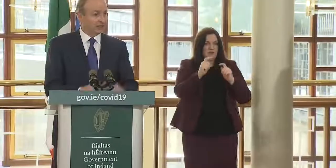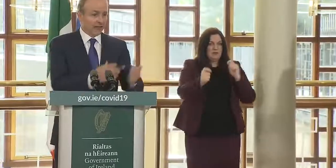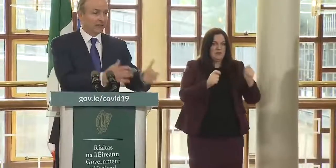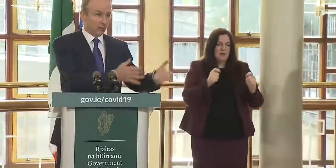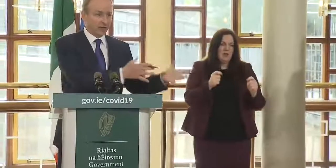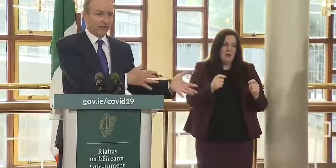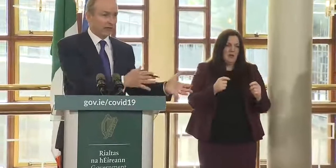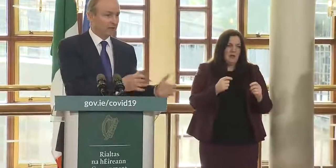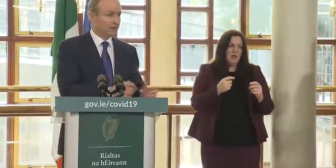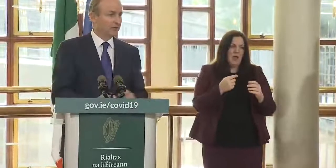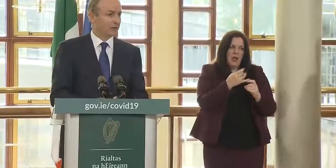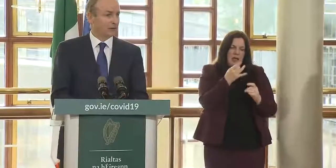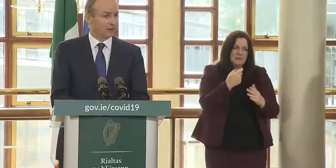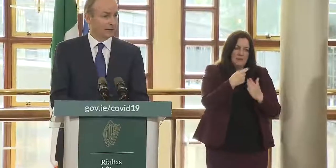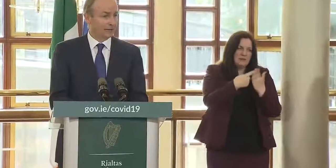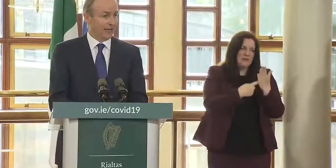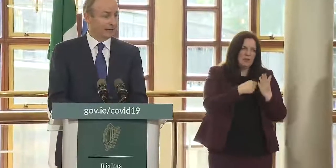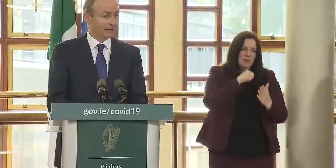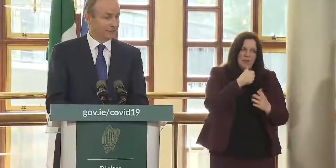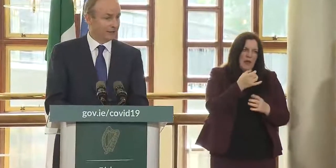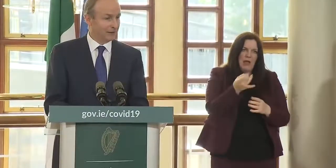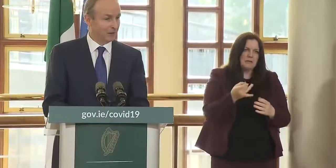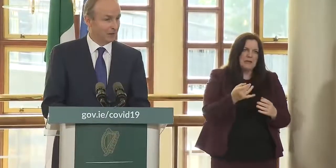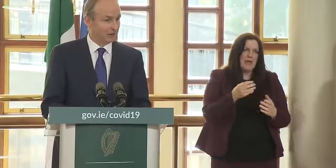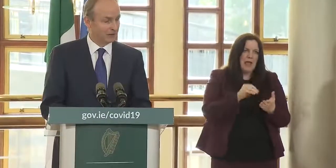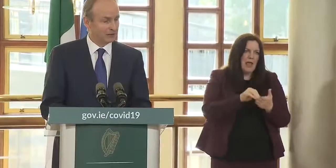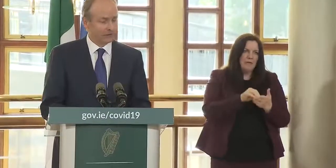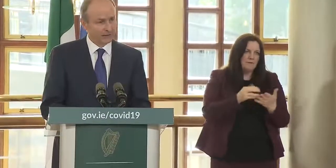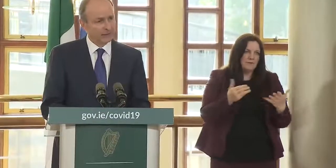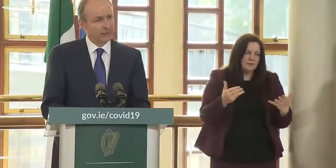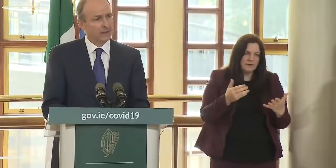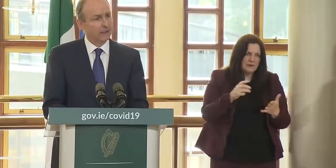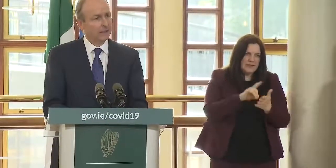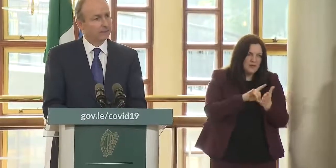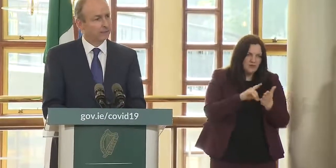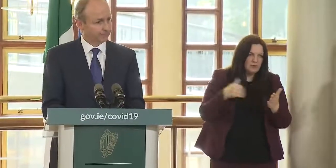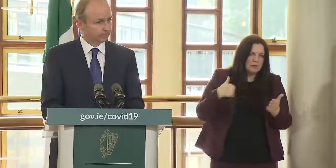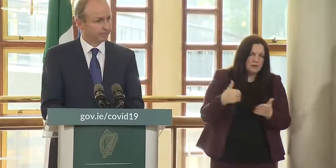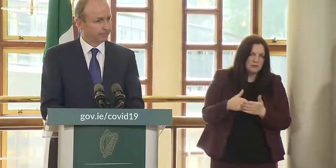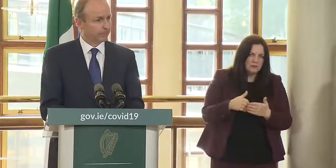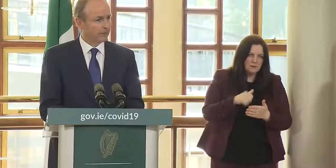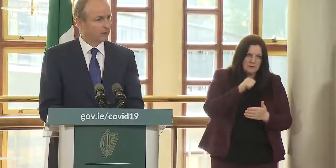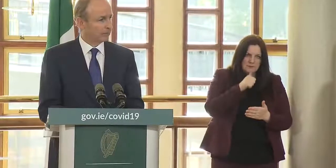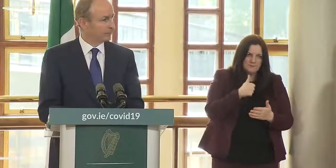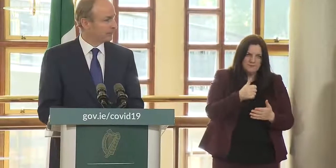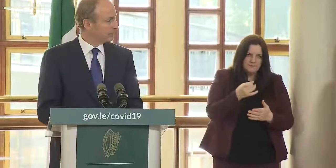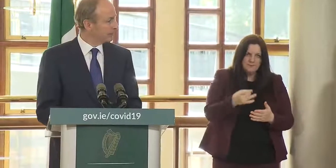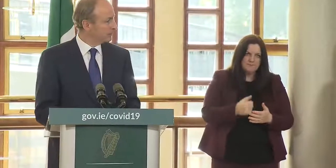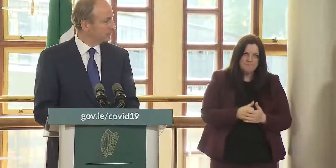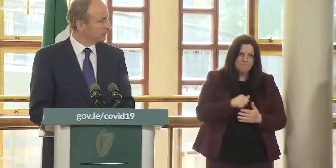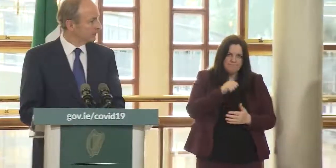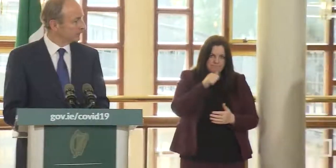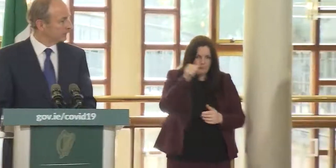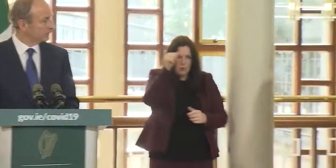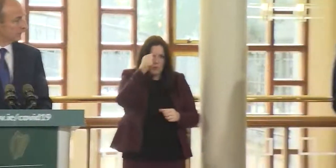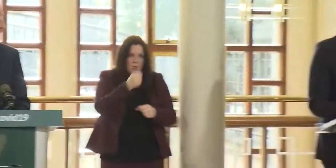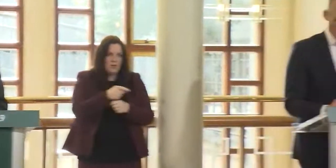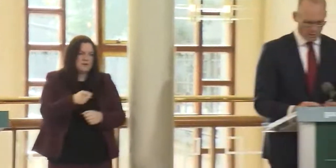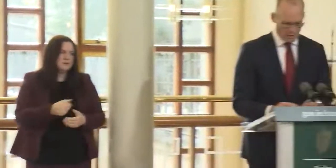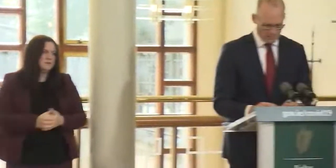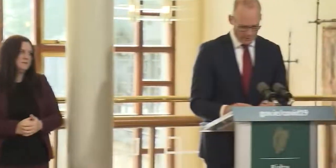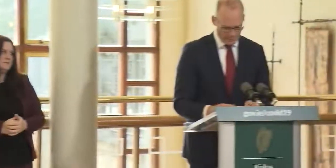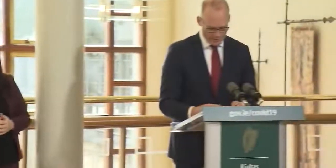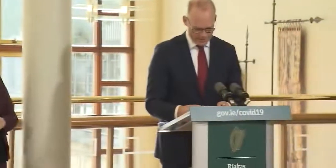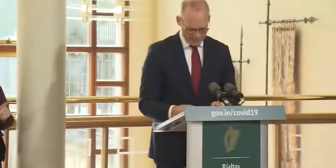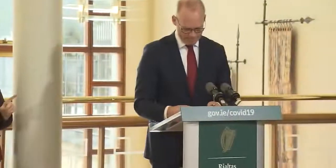ethics and that i didn't ask whether they had you know assumed they hadn't had no knowledge of it um just